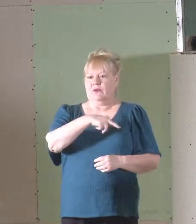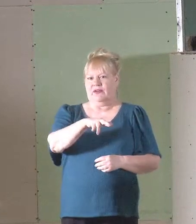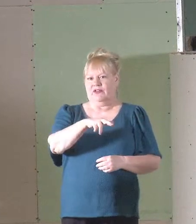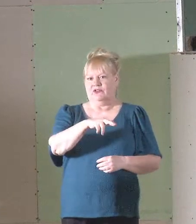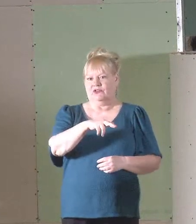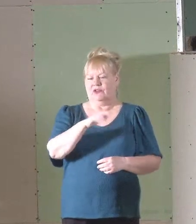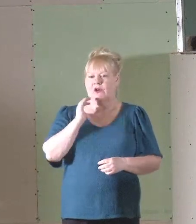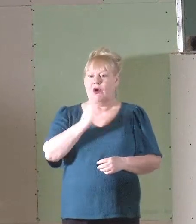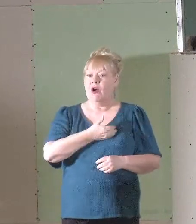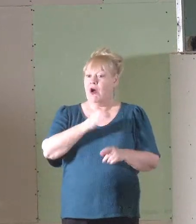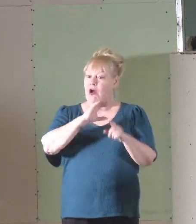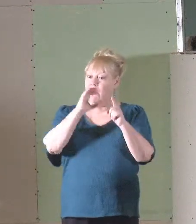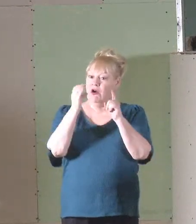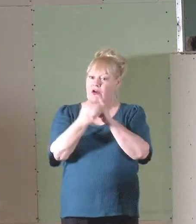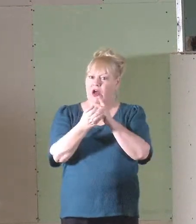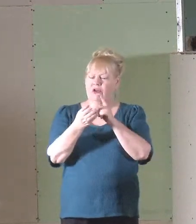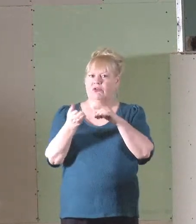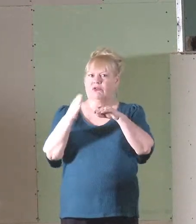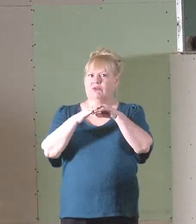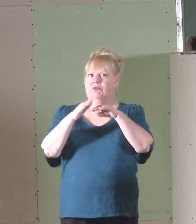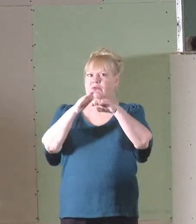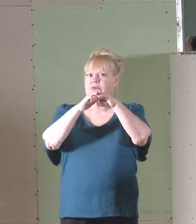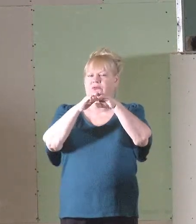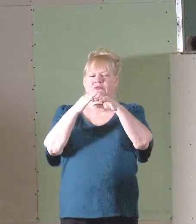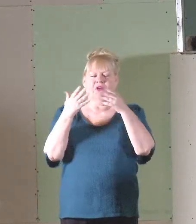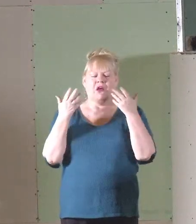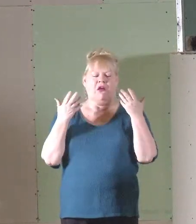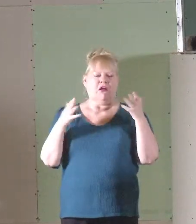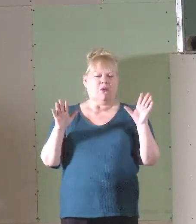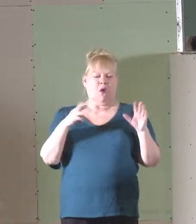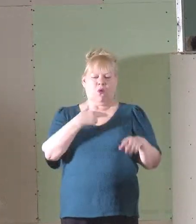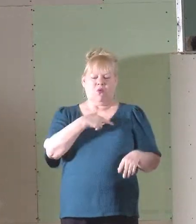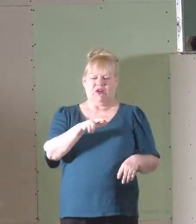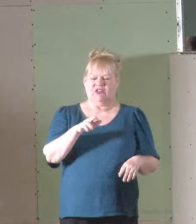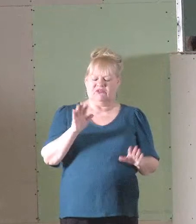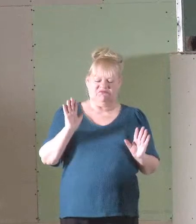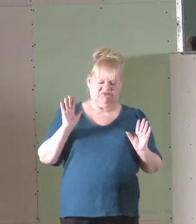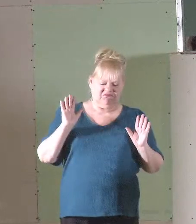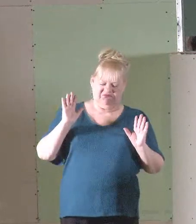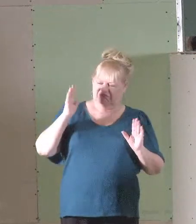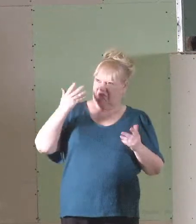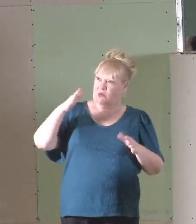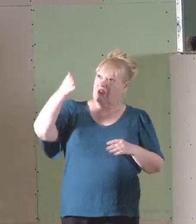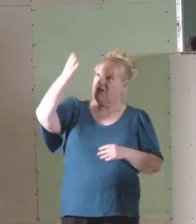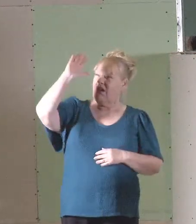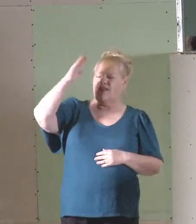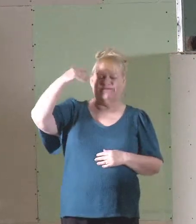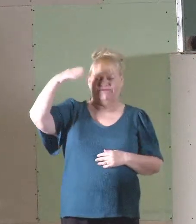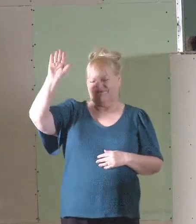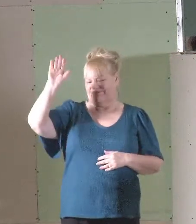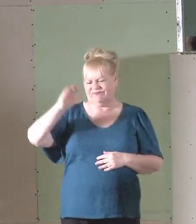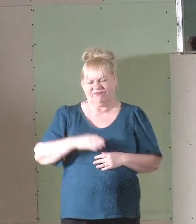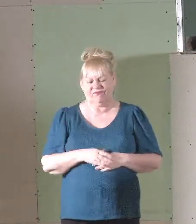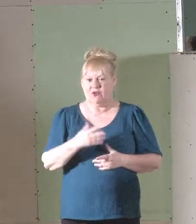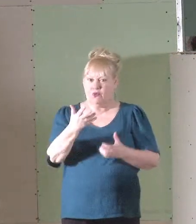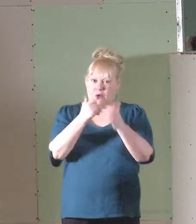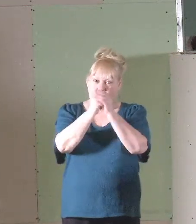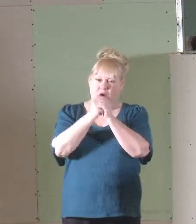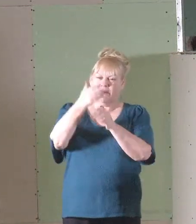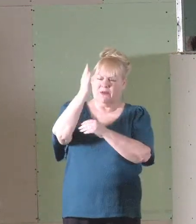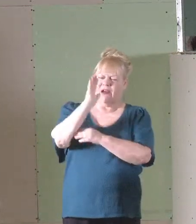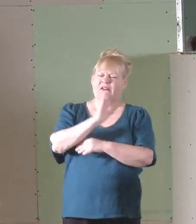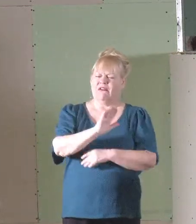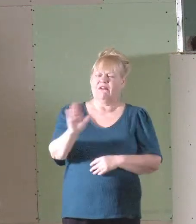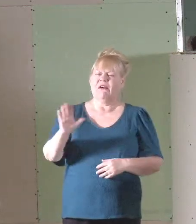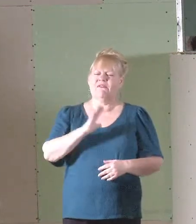Our culture increasingly wants nothing to do with anything having to do with God at all. You want to worship God? That's